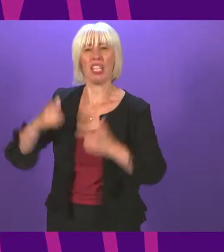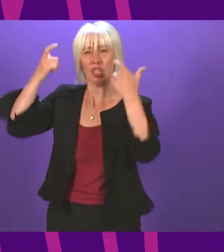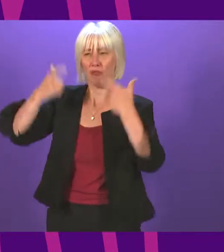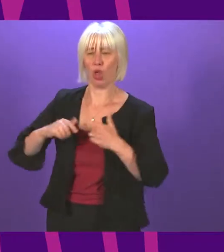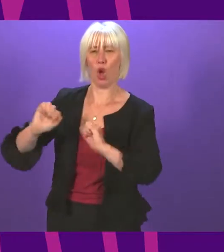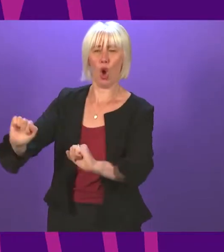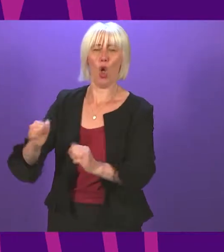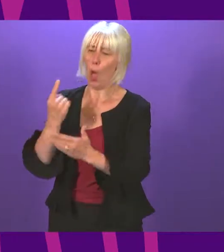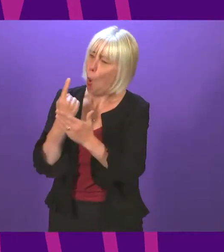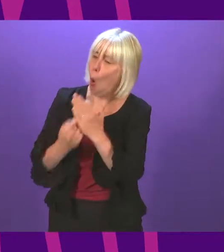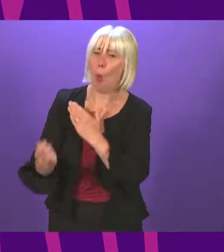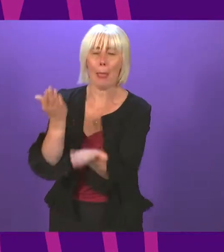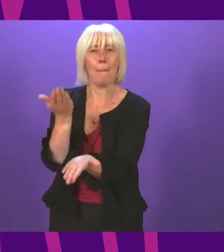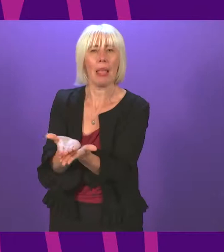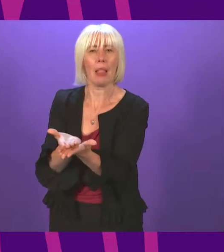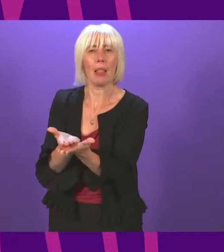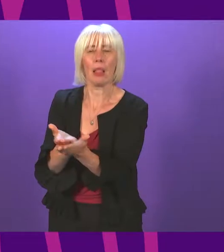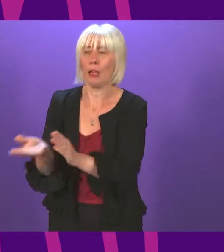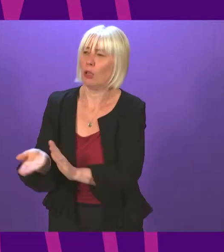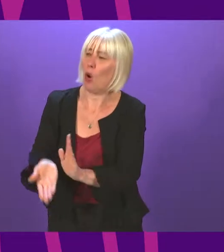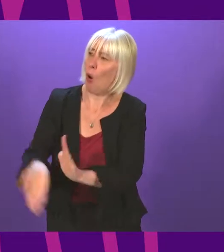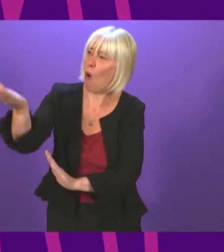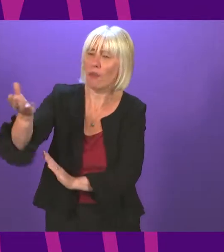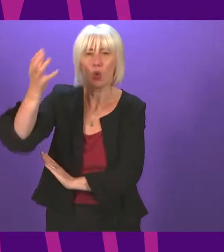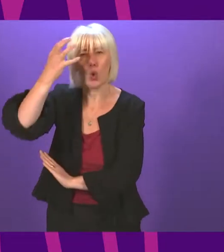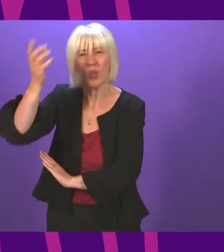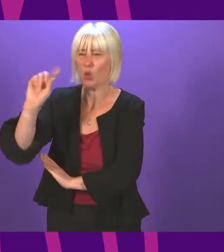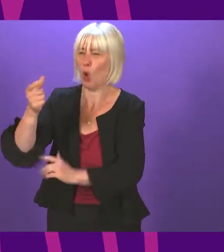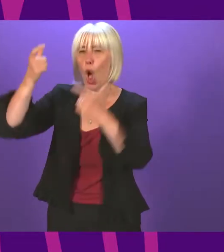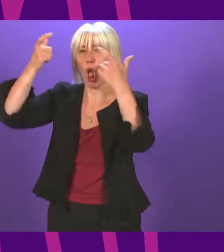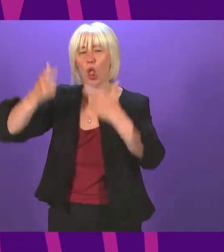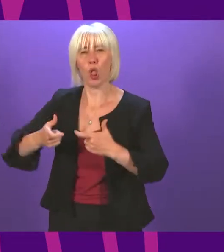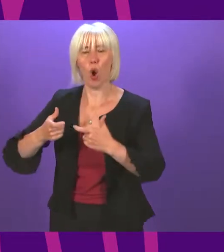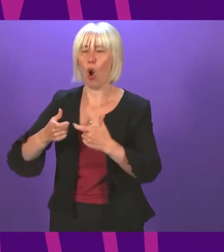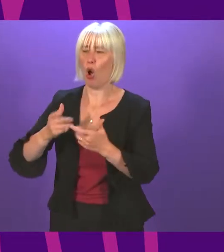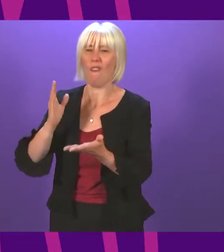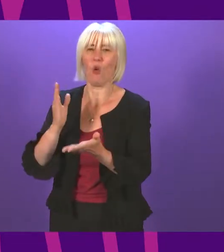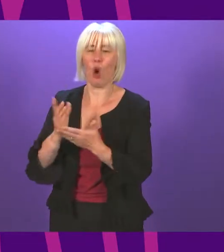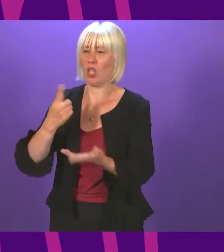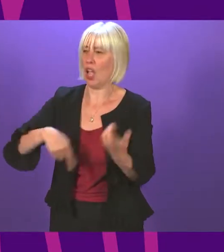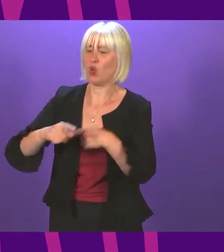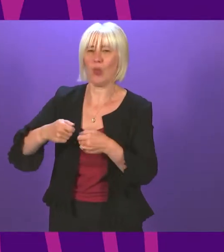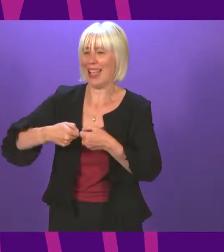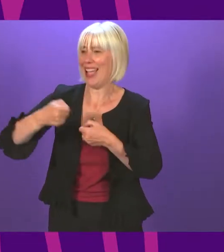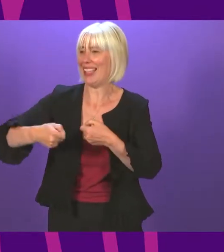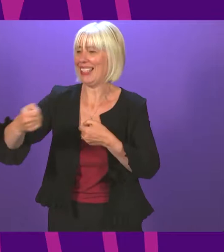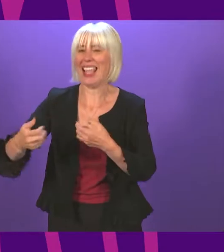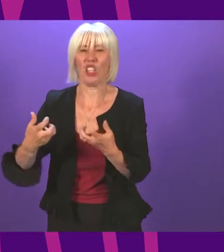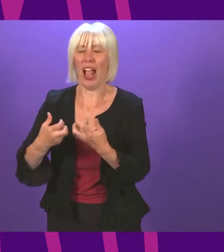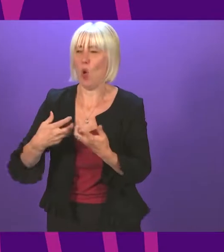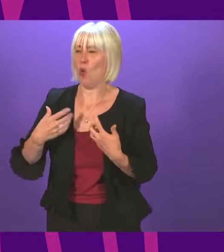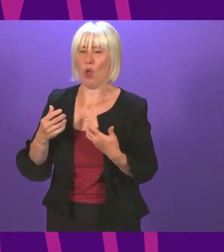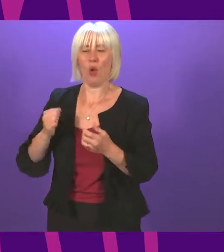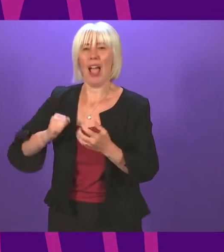that the only bill to have been sent to the Queen is a law which seeks once again to extend the reach of its centralizing grasp.